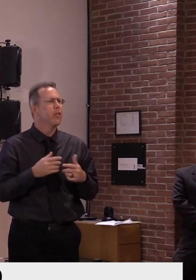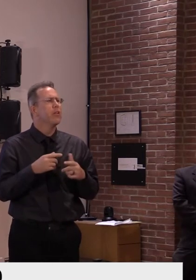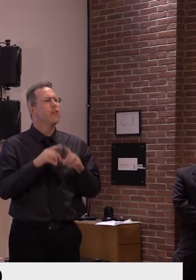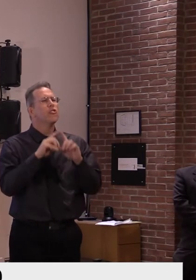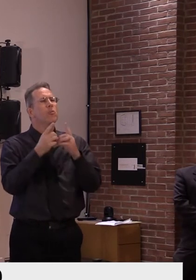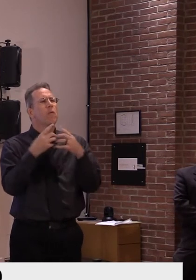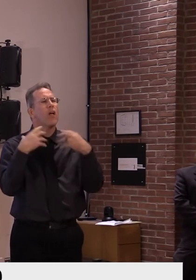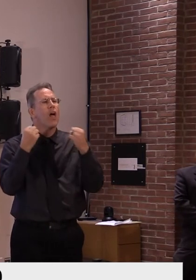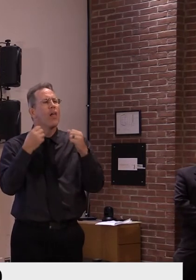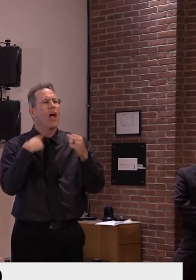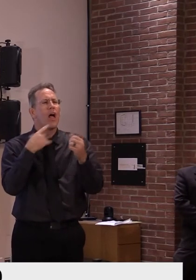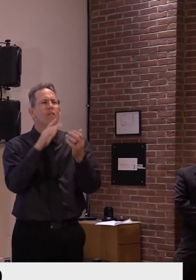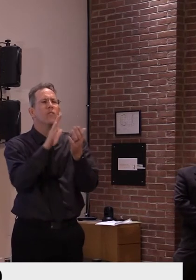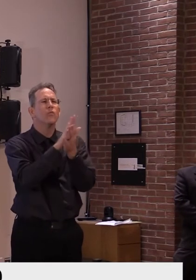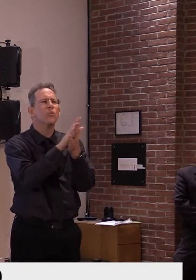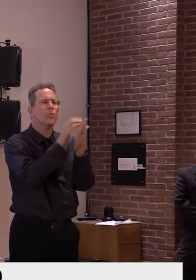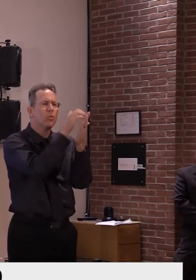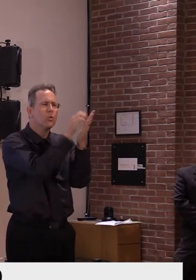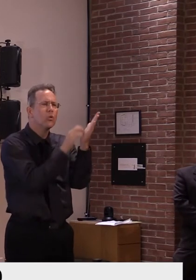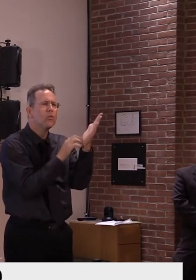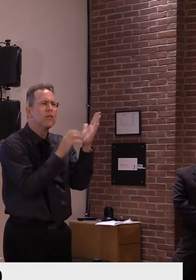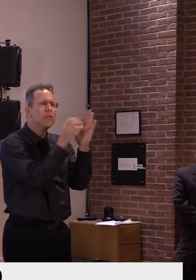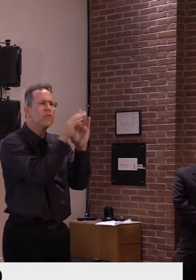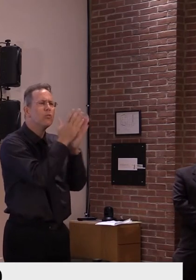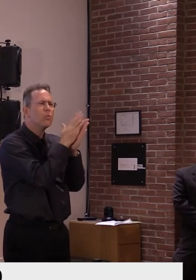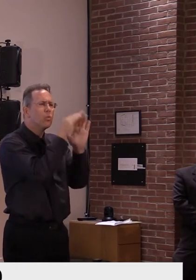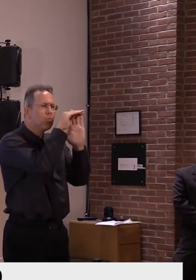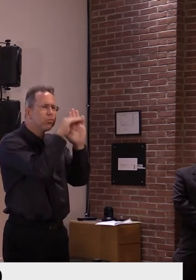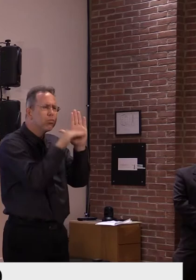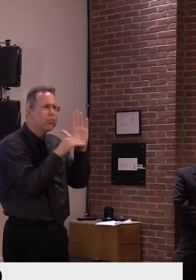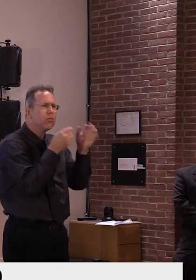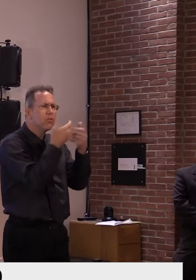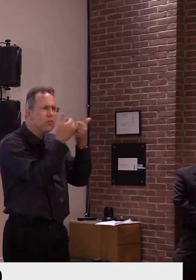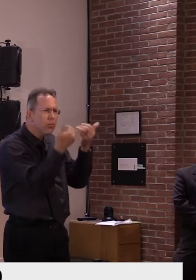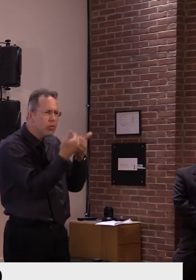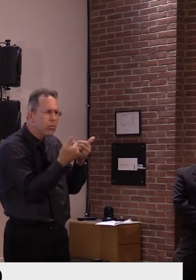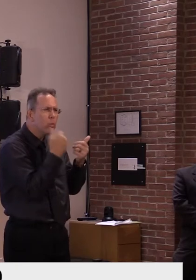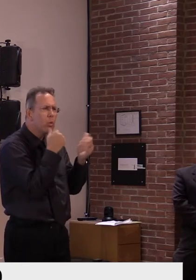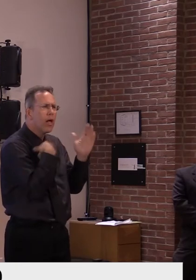which only reports two current cases at Union Elementary School.